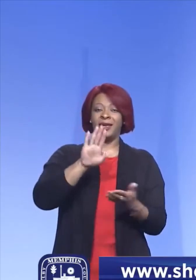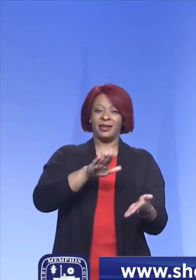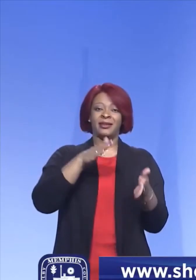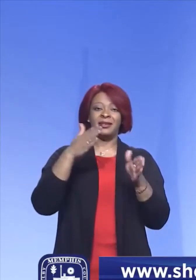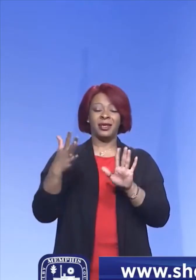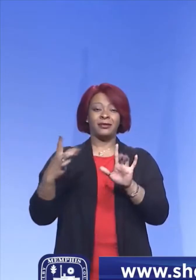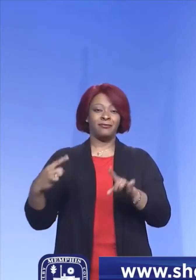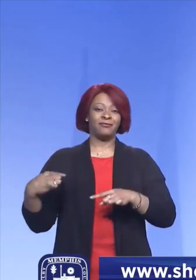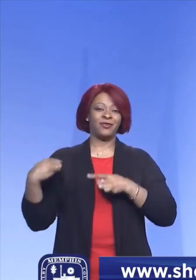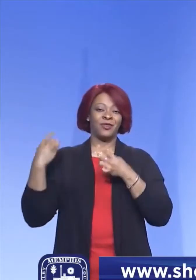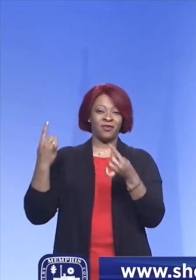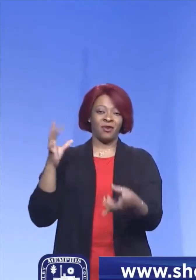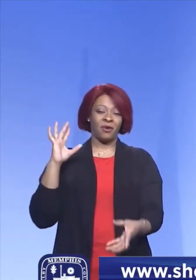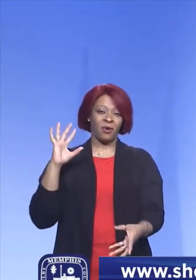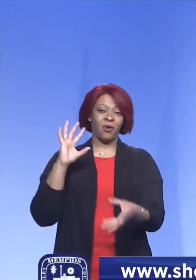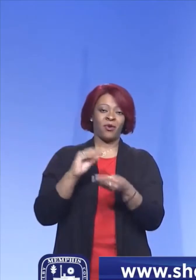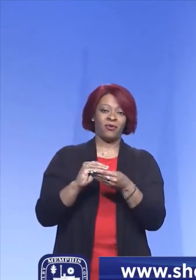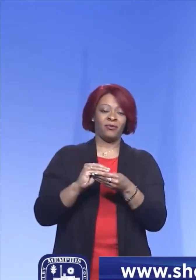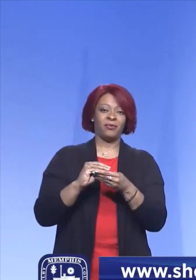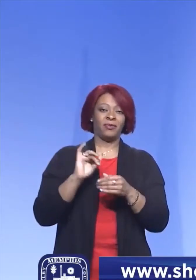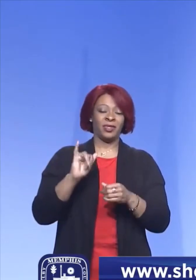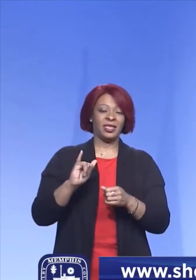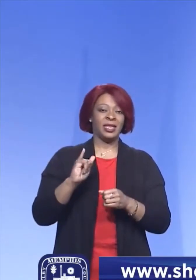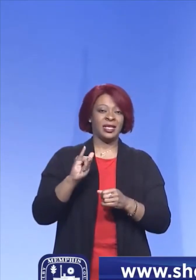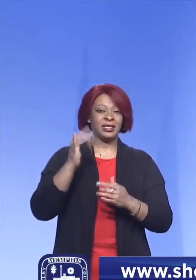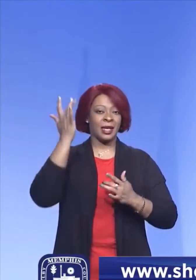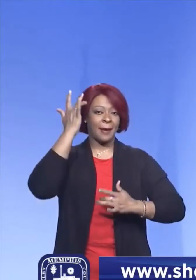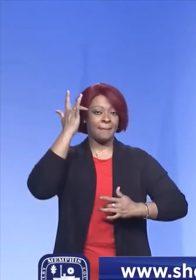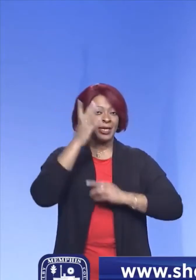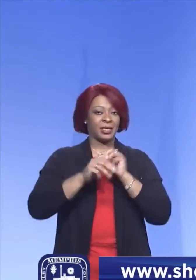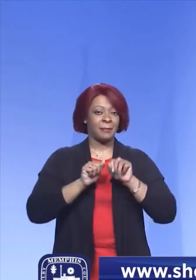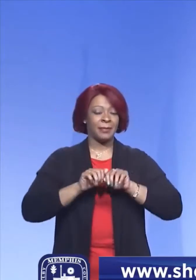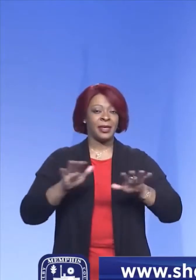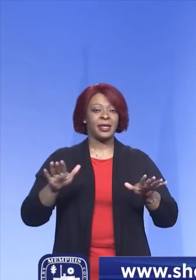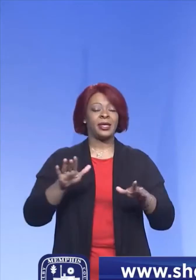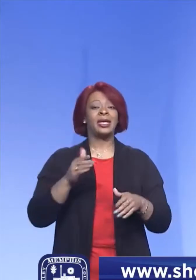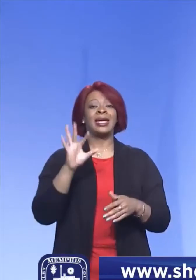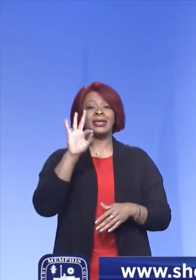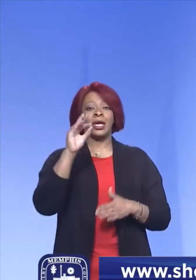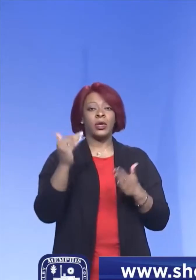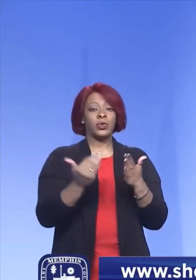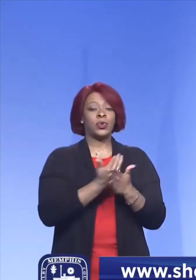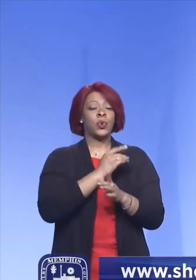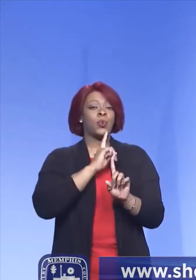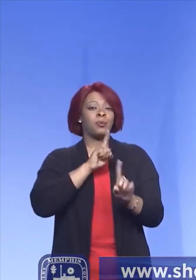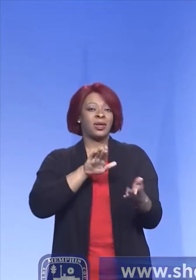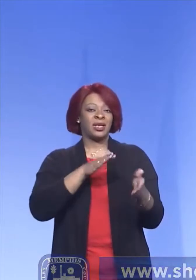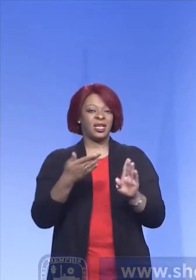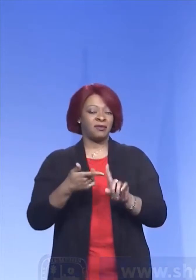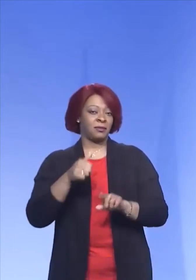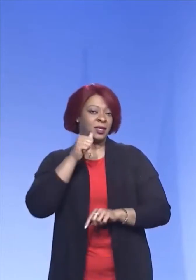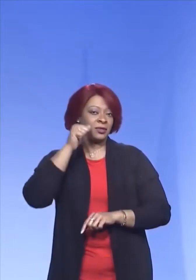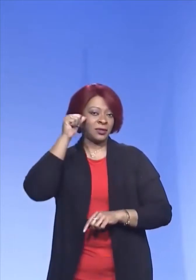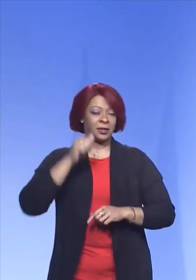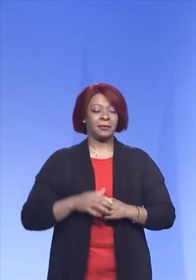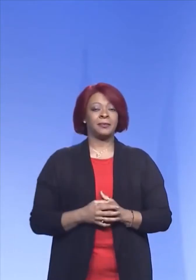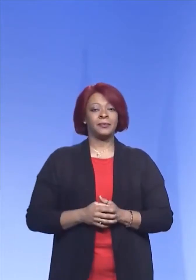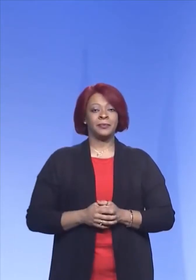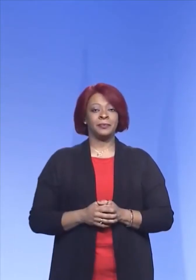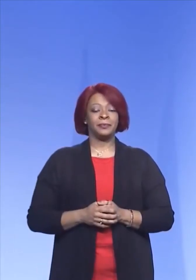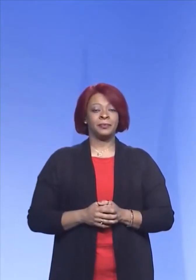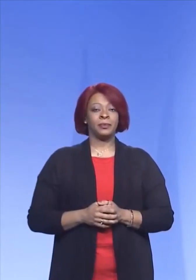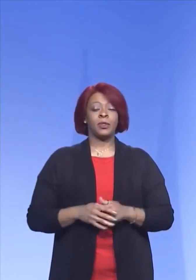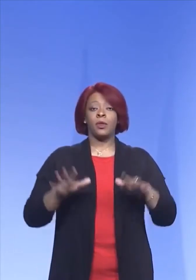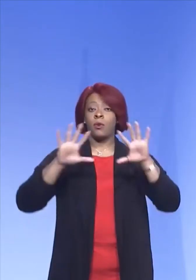reported from this epidemic, and that includes nine new deaths reported yesterday. For